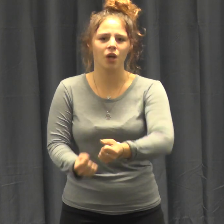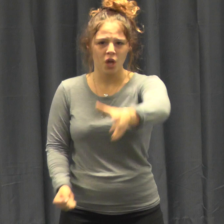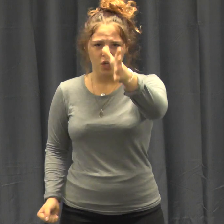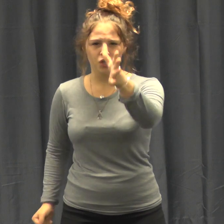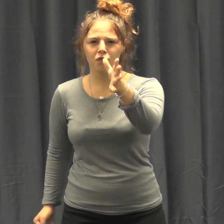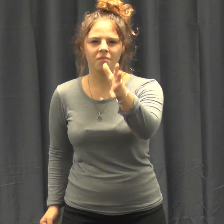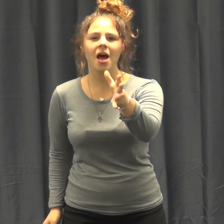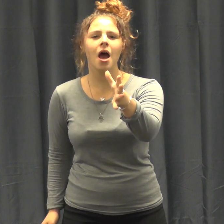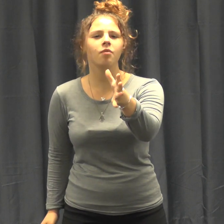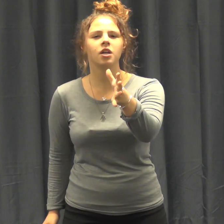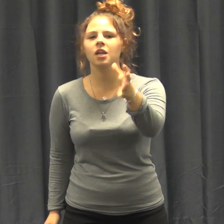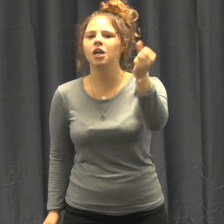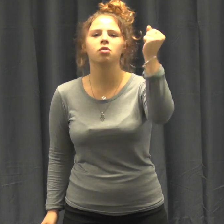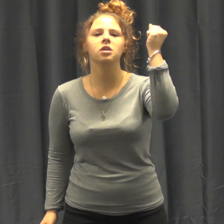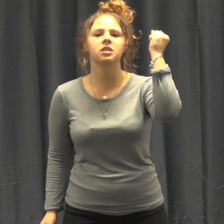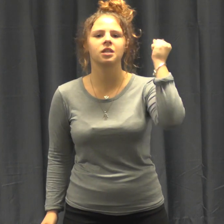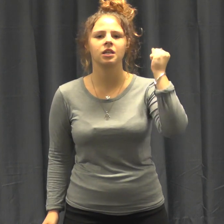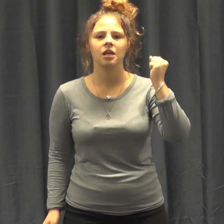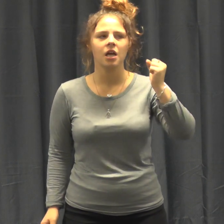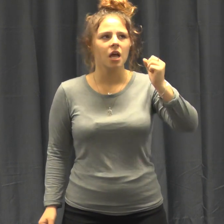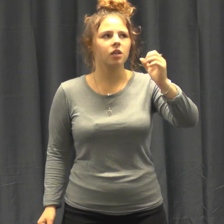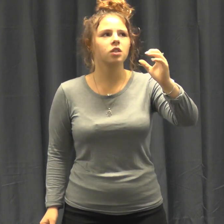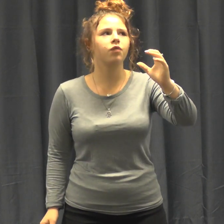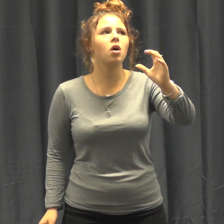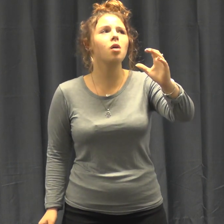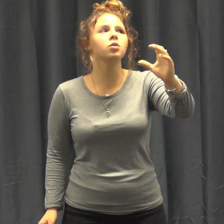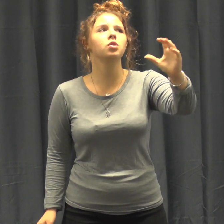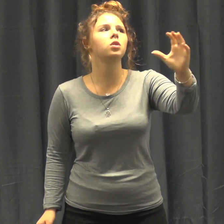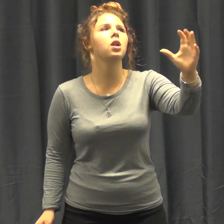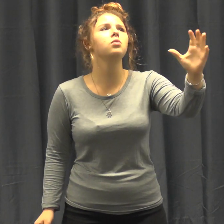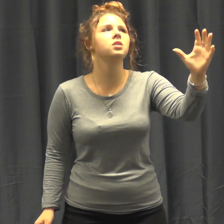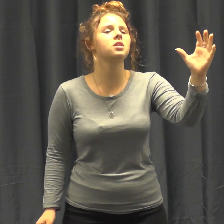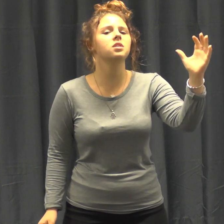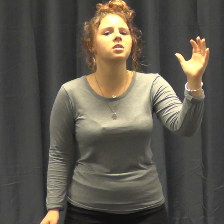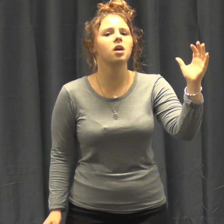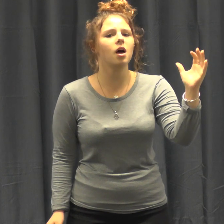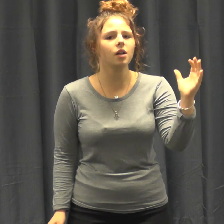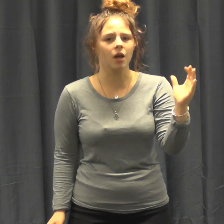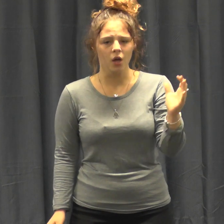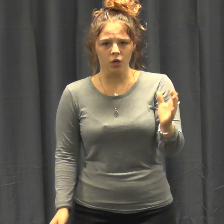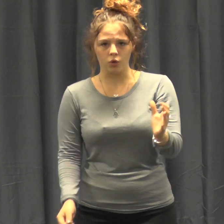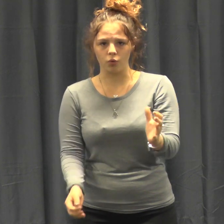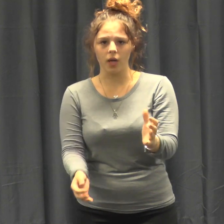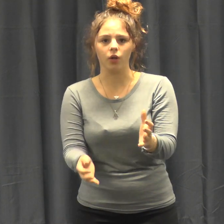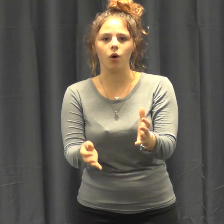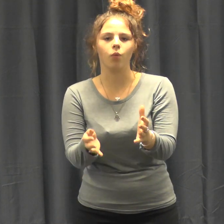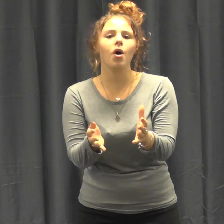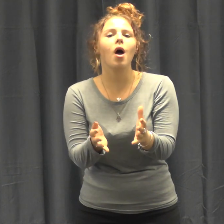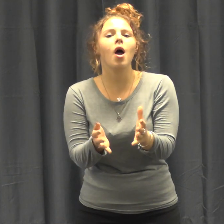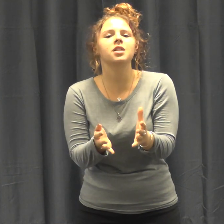you've married him because And he's low too close to the sun But my words